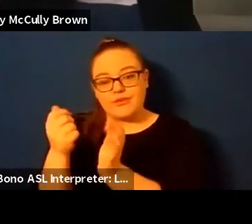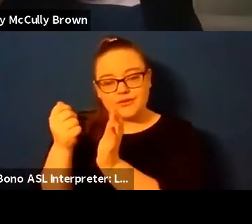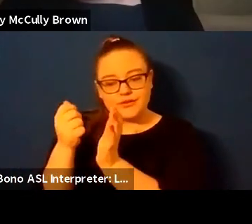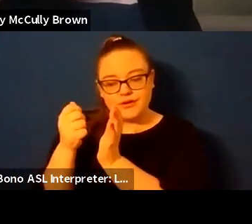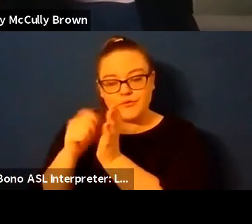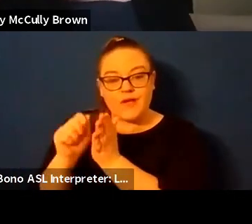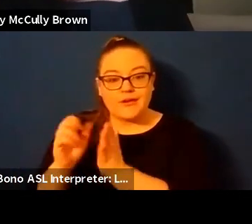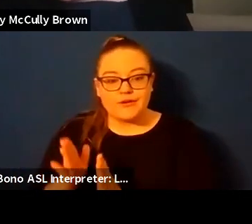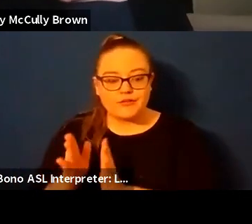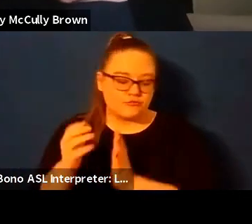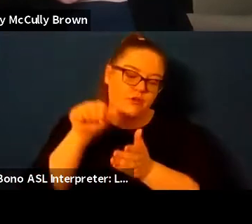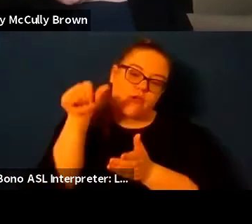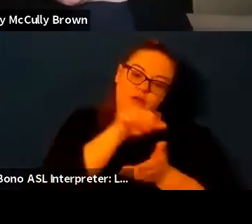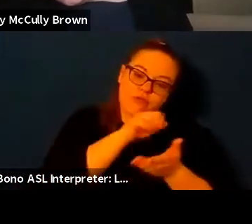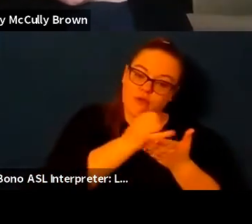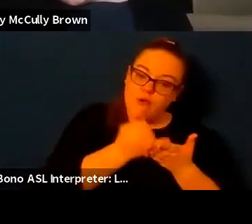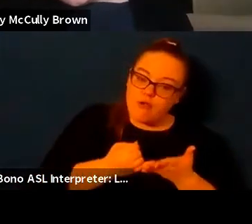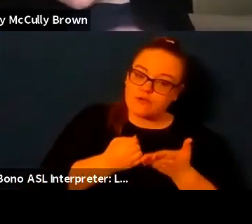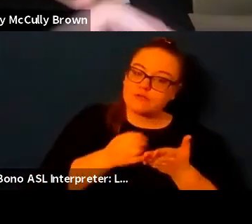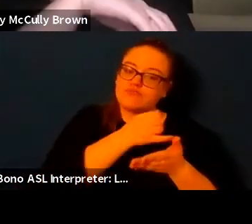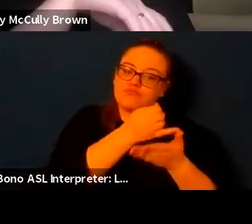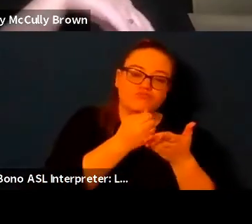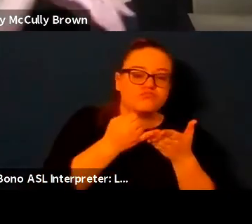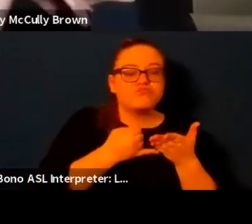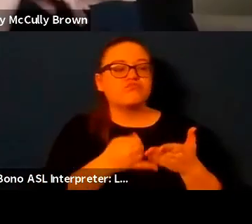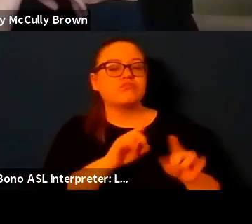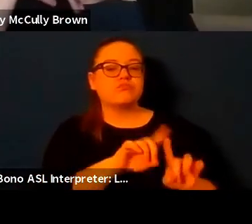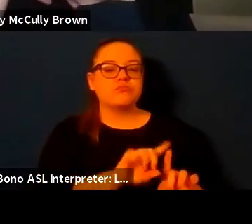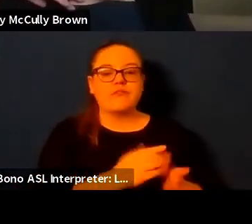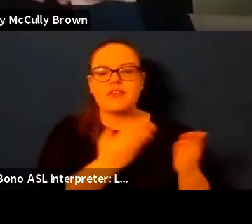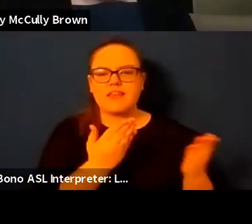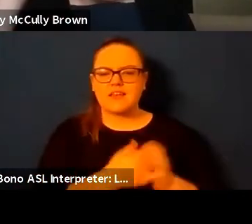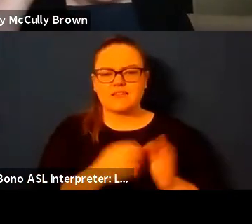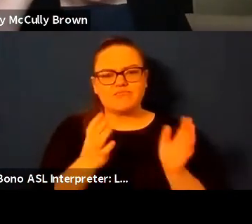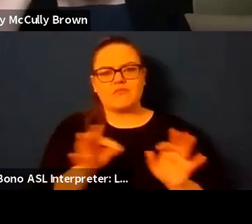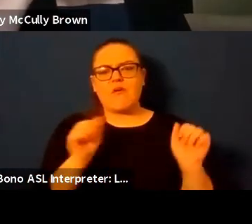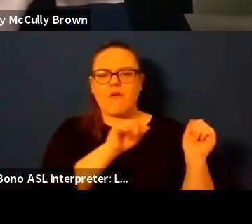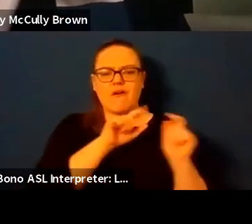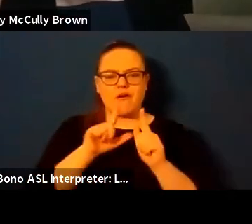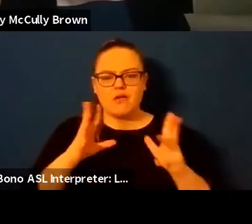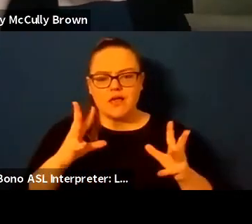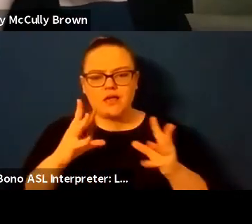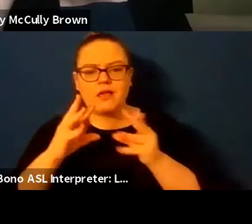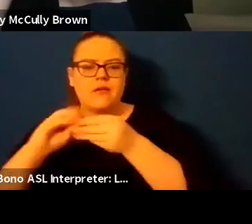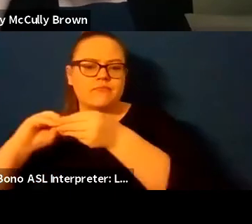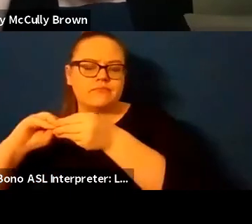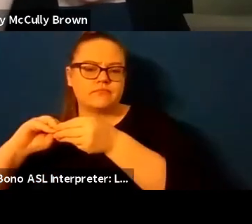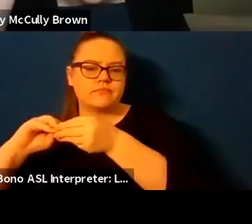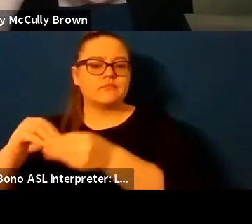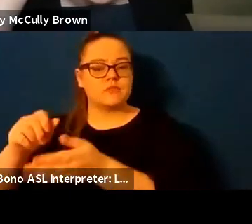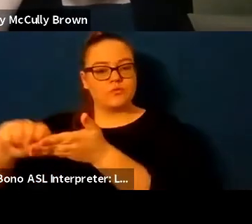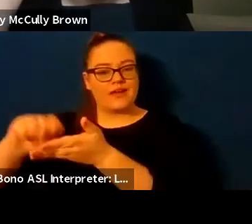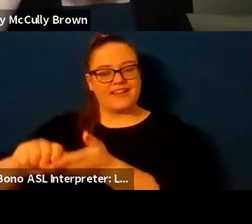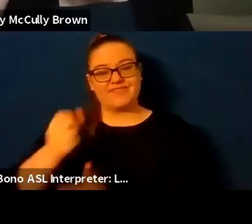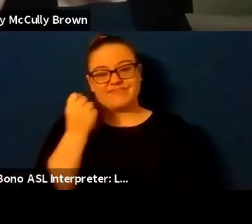so um i think that yes we have to let our bodies um help determine